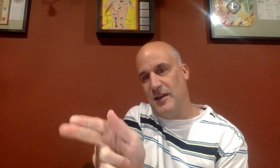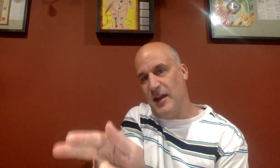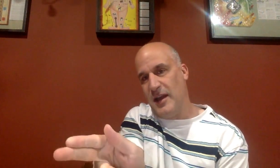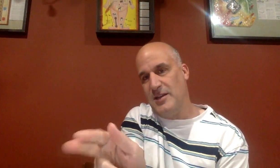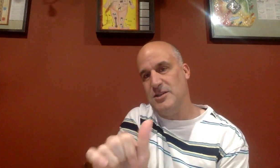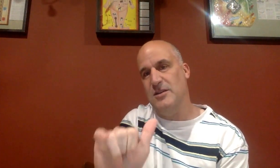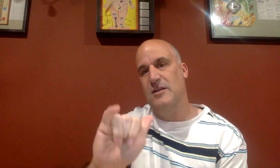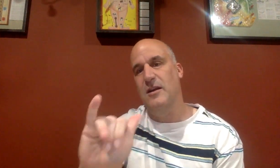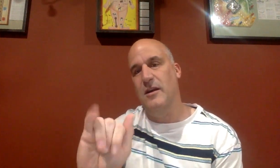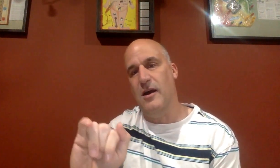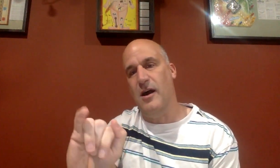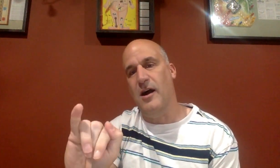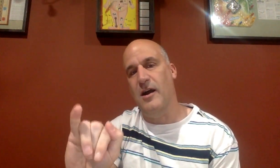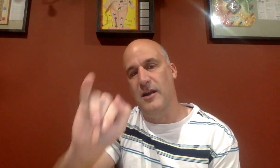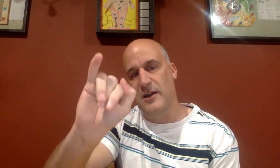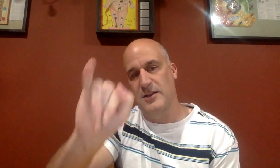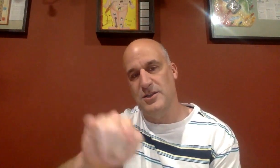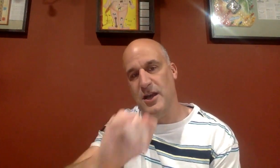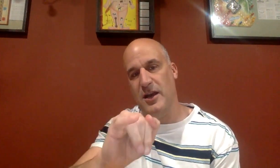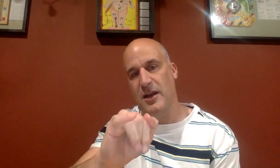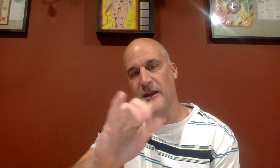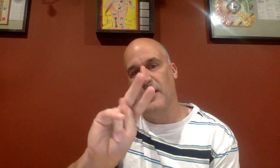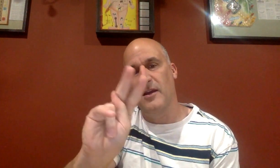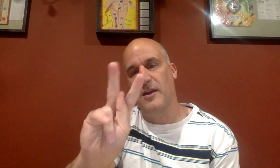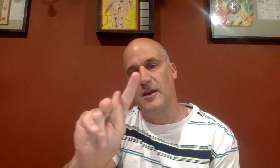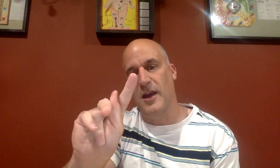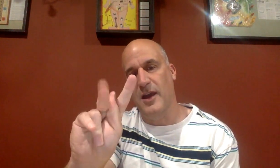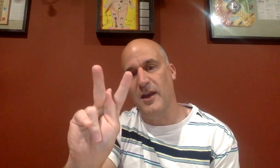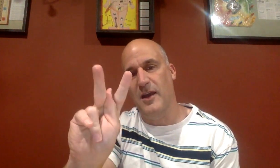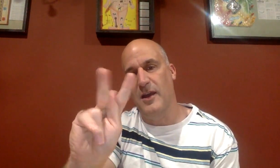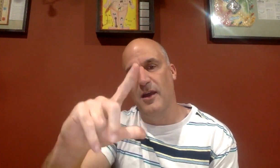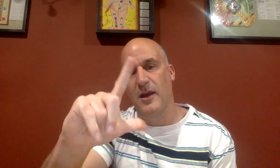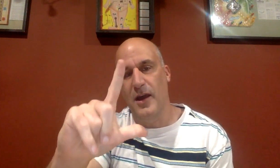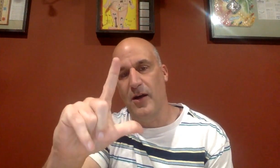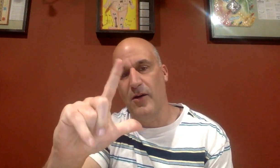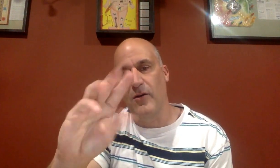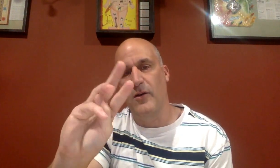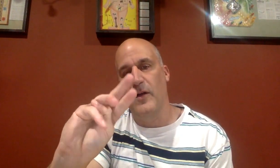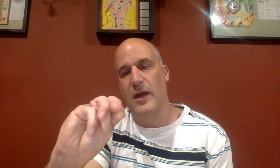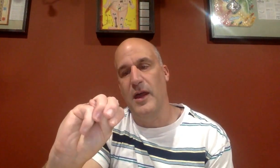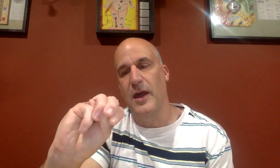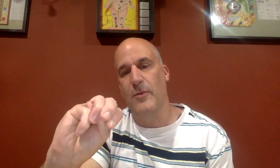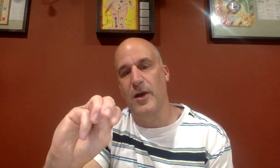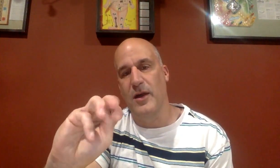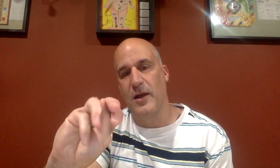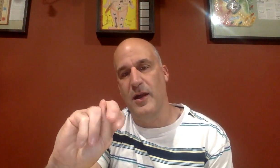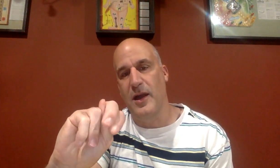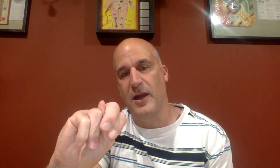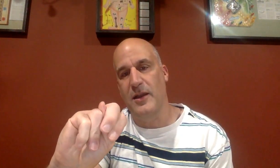H, I, J, K, L, M, N,